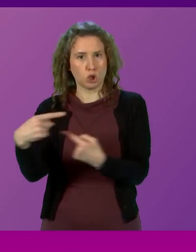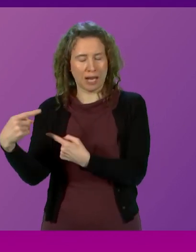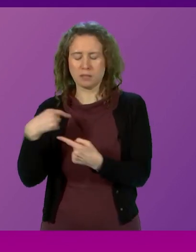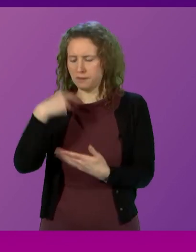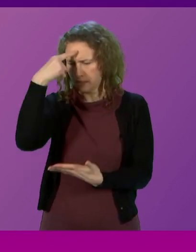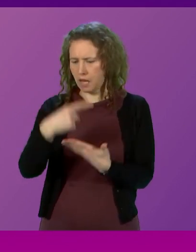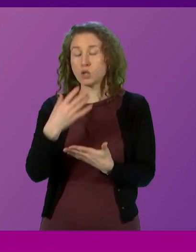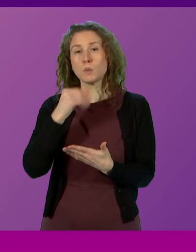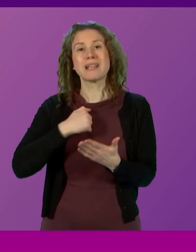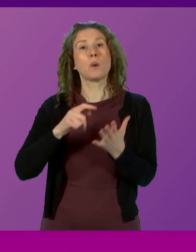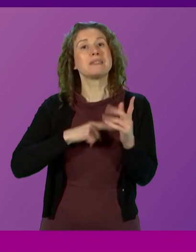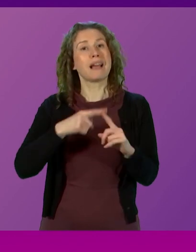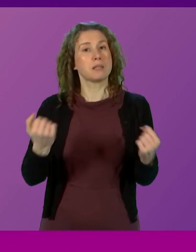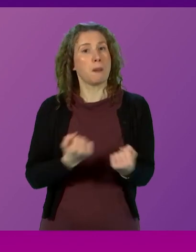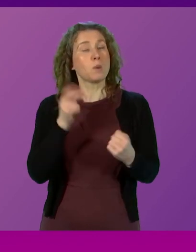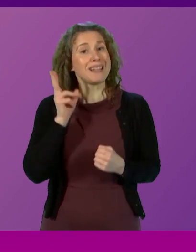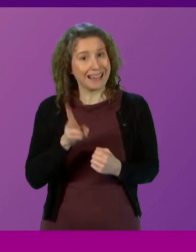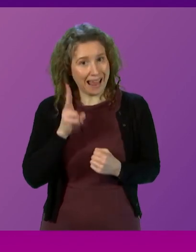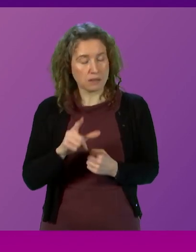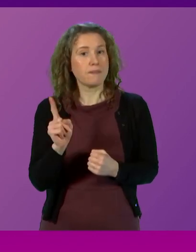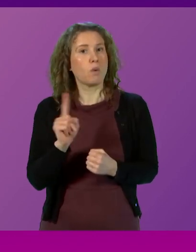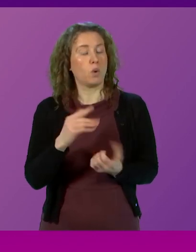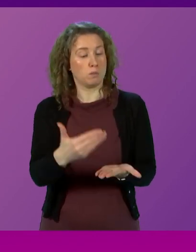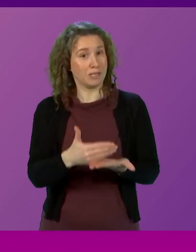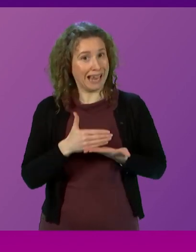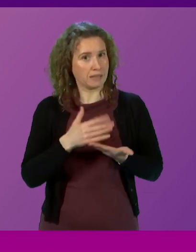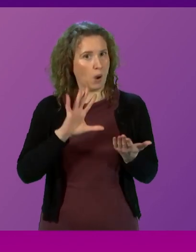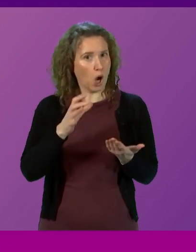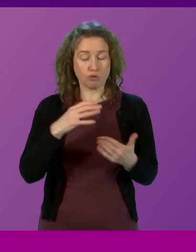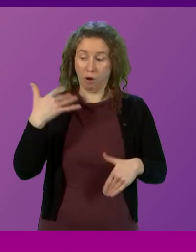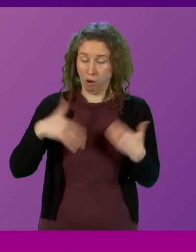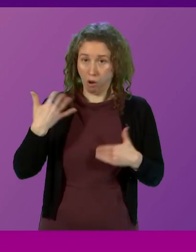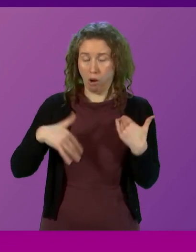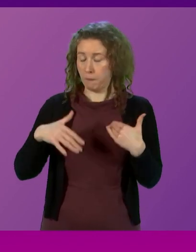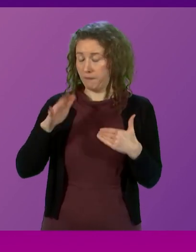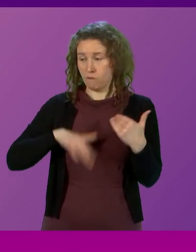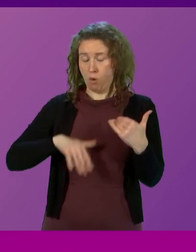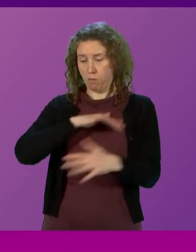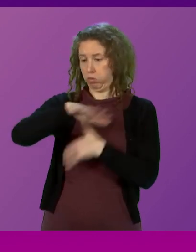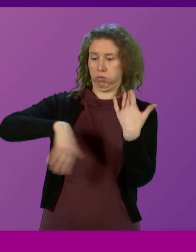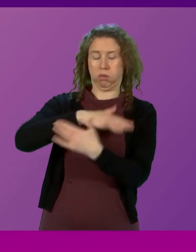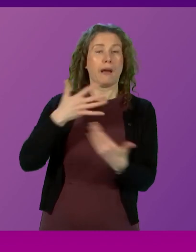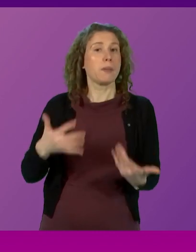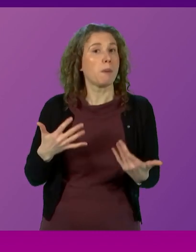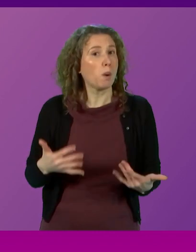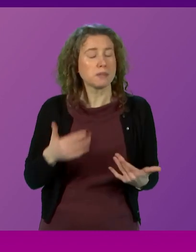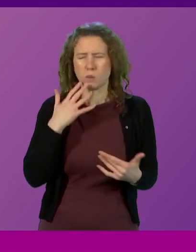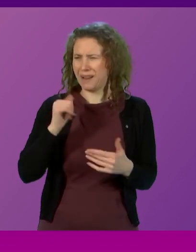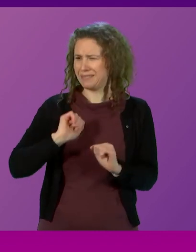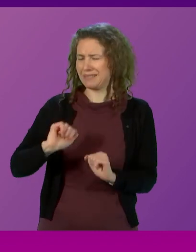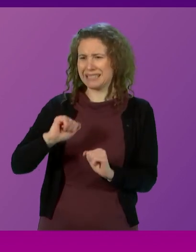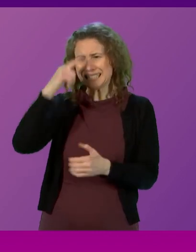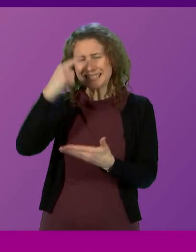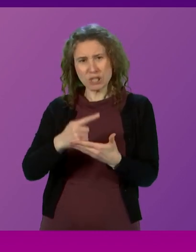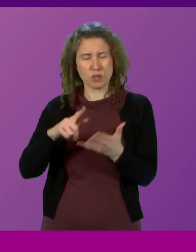to use our tax powers again to protect our country from the harm caused by the turmoil of these times and the damaging decisions